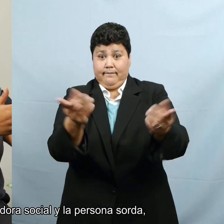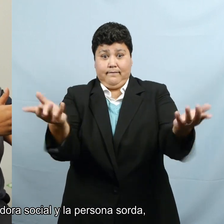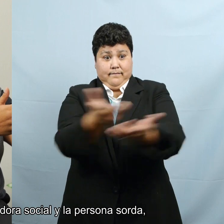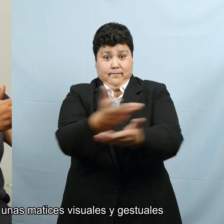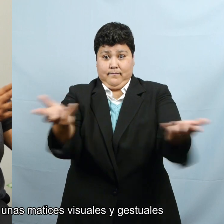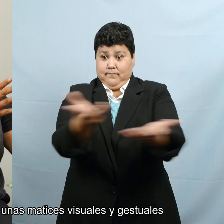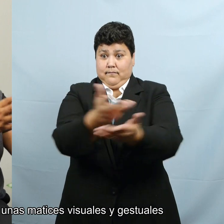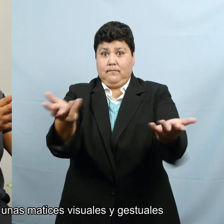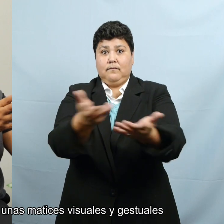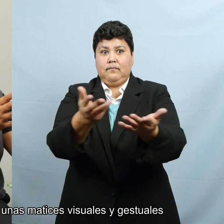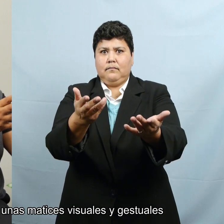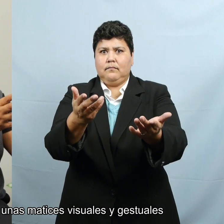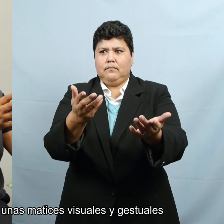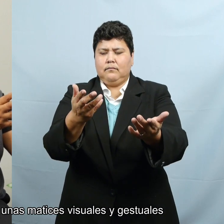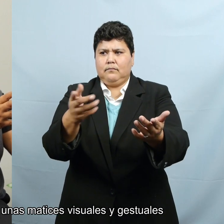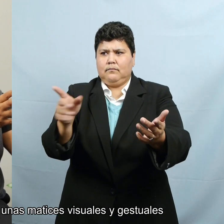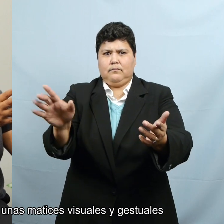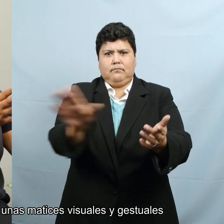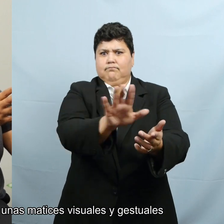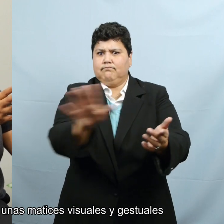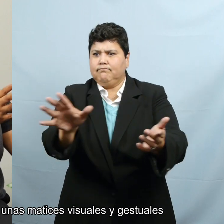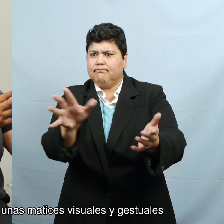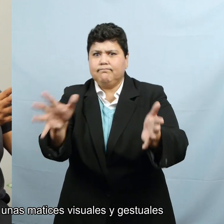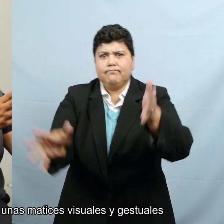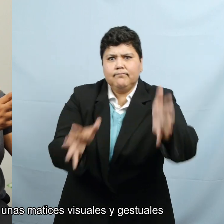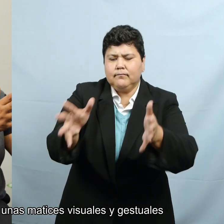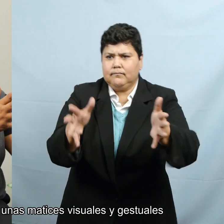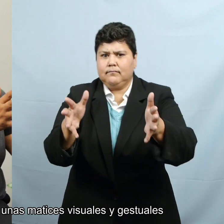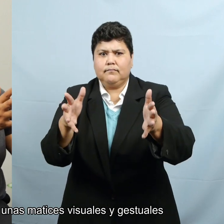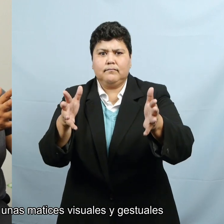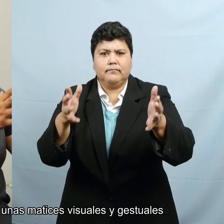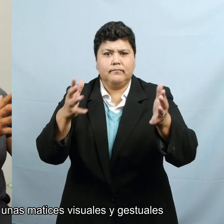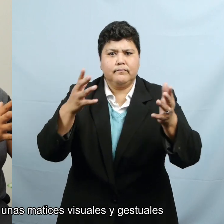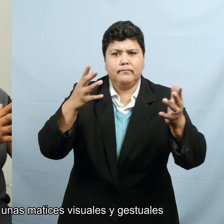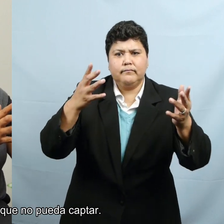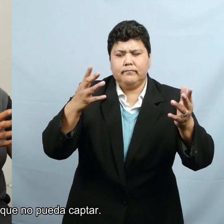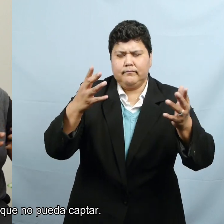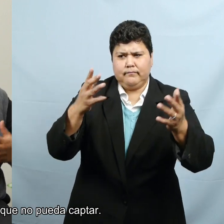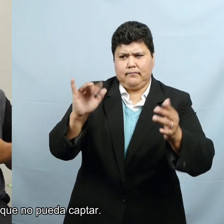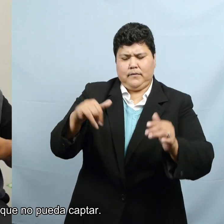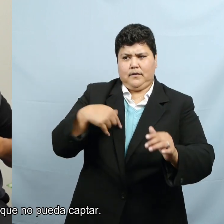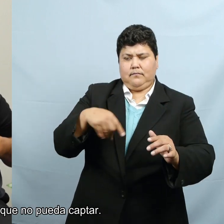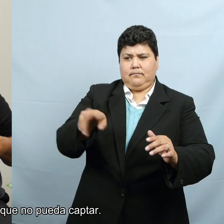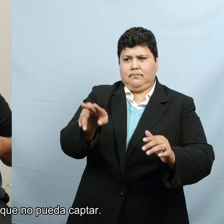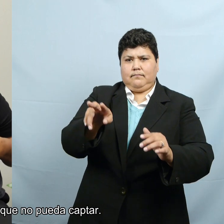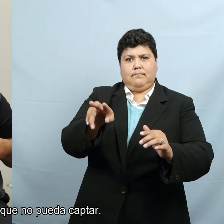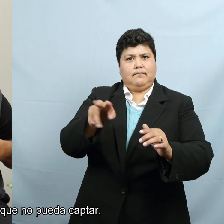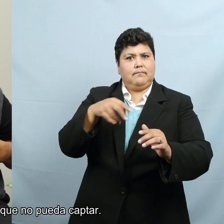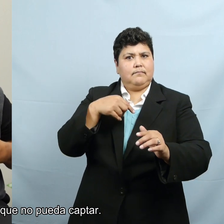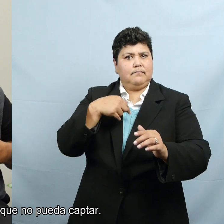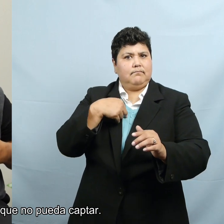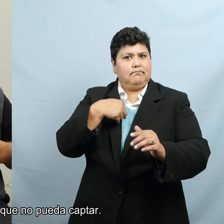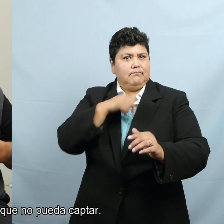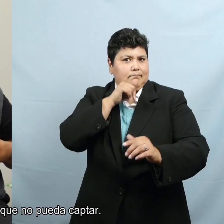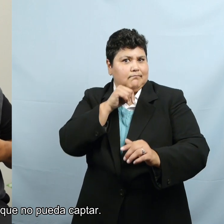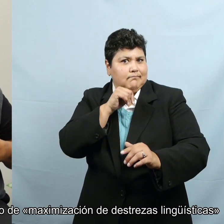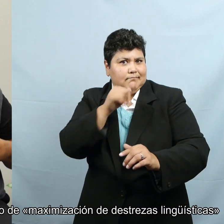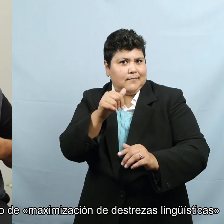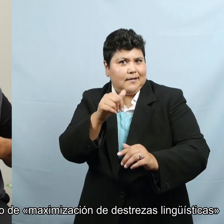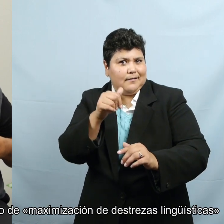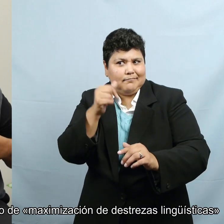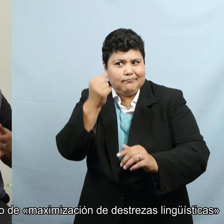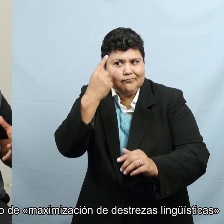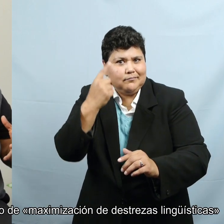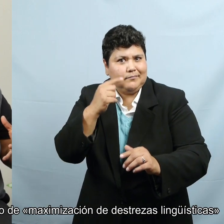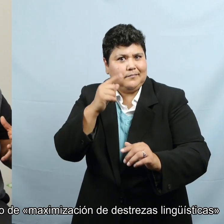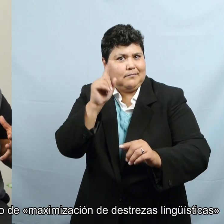is in progress, there might be some, uh, visual gestural nuances that I am not able to, uh, pick up. So,